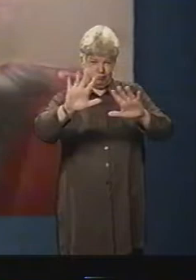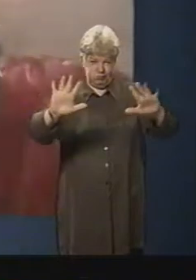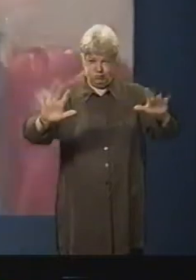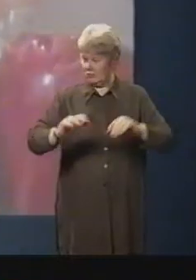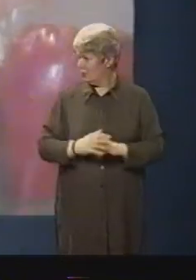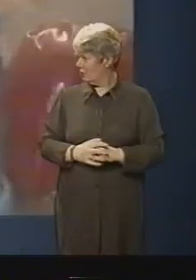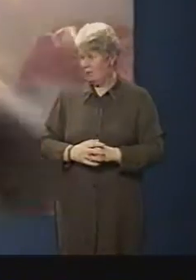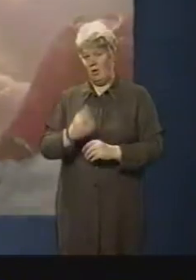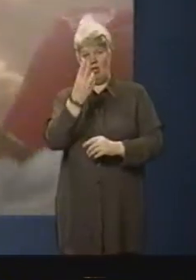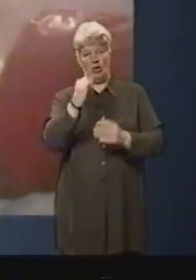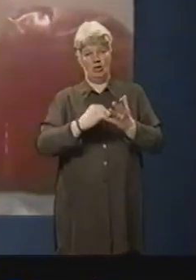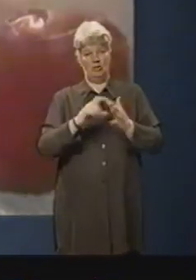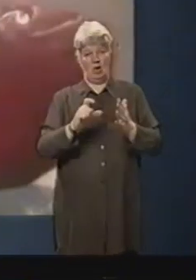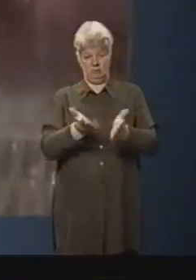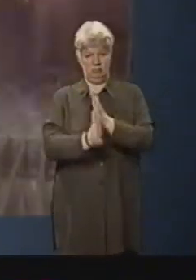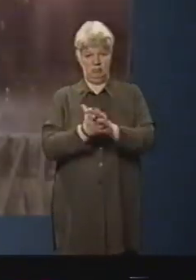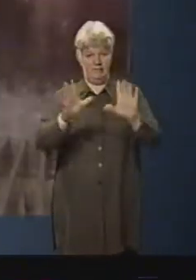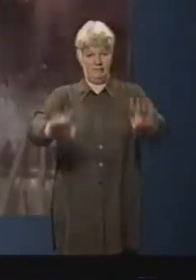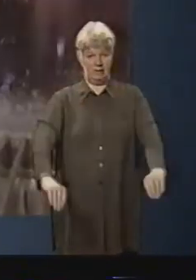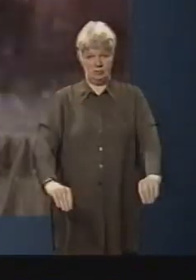Within 30 seconds, it's out.